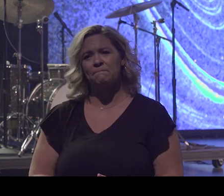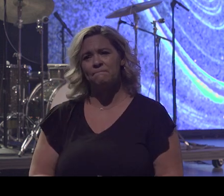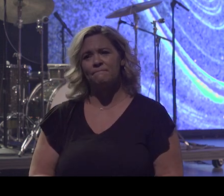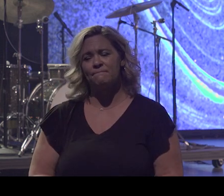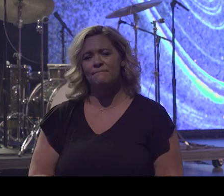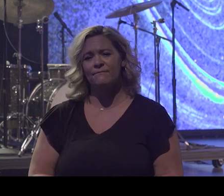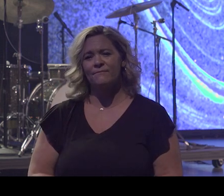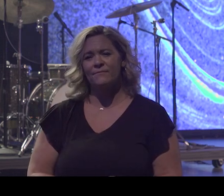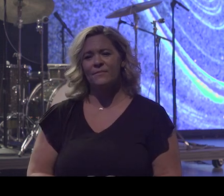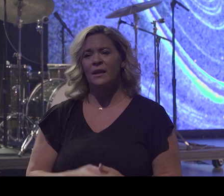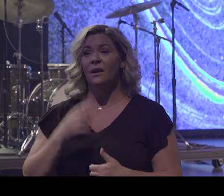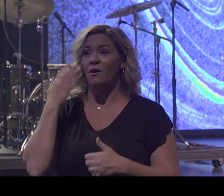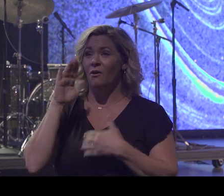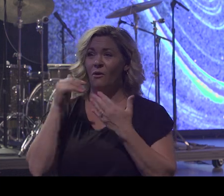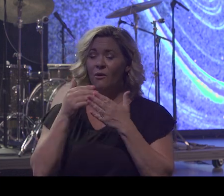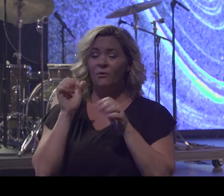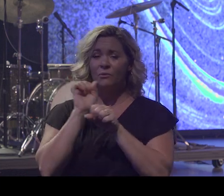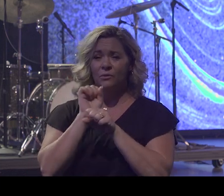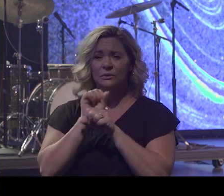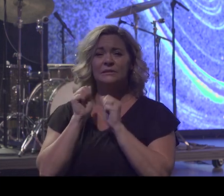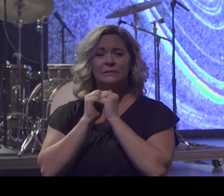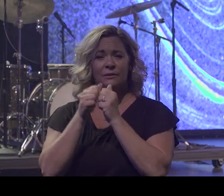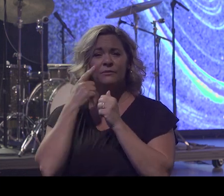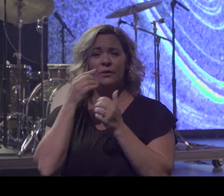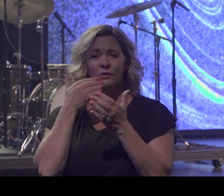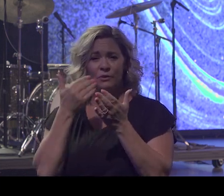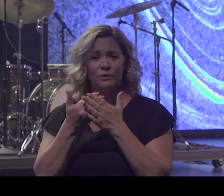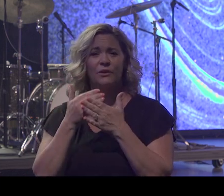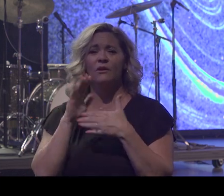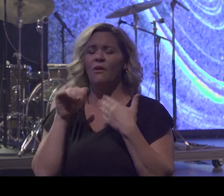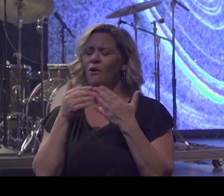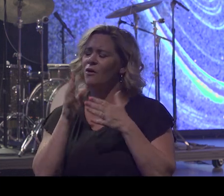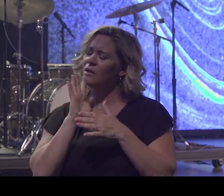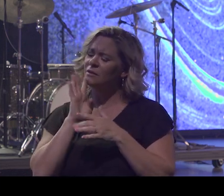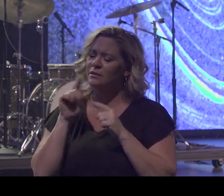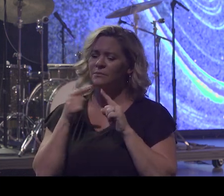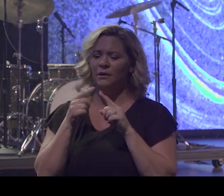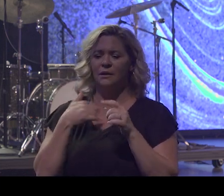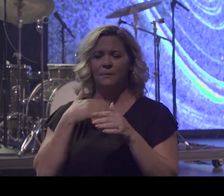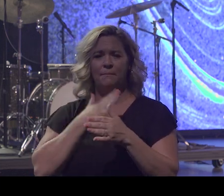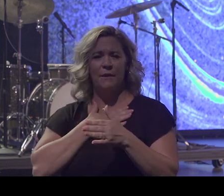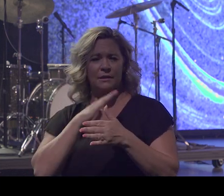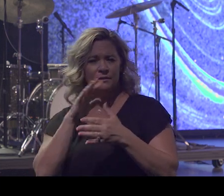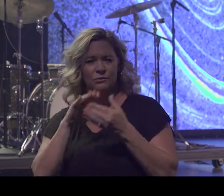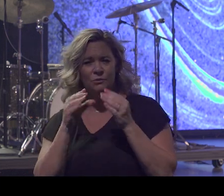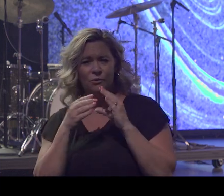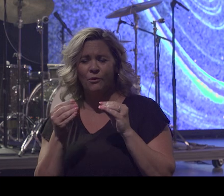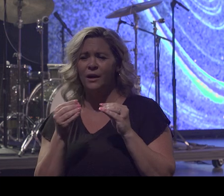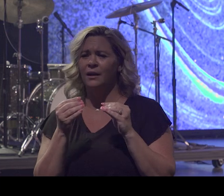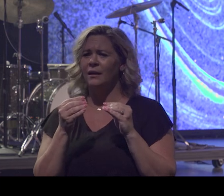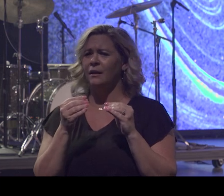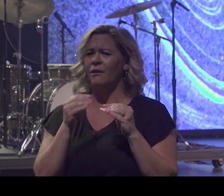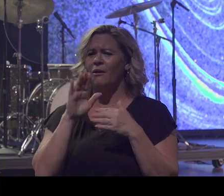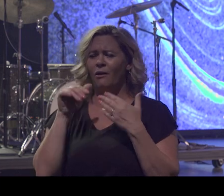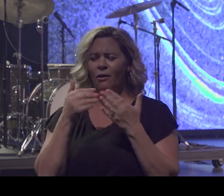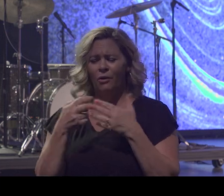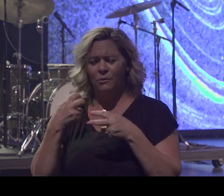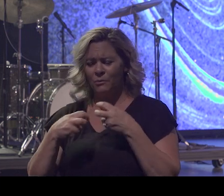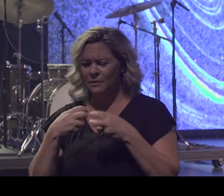Because it all works together for the good. All that I talked about in my story and the mess that I was in, guess what? The Lord